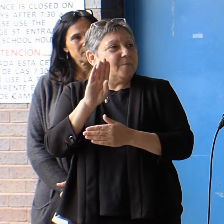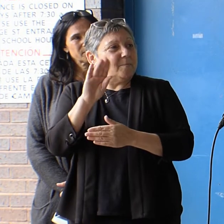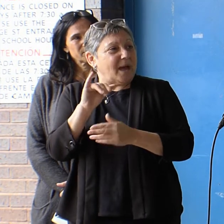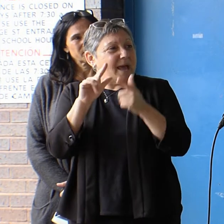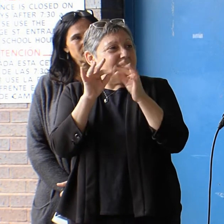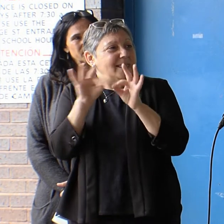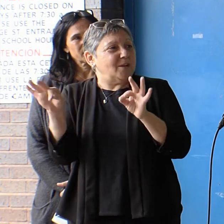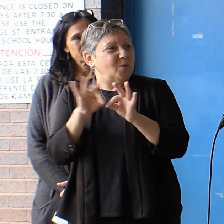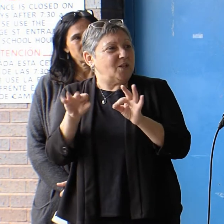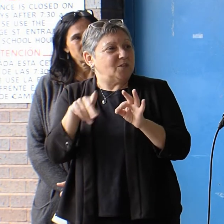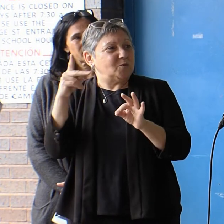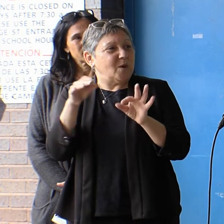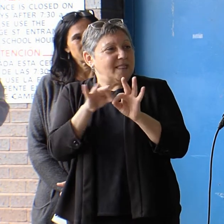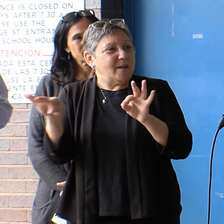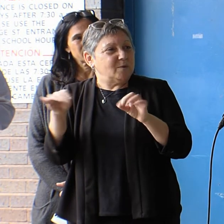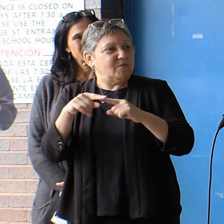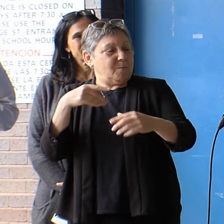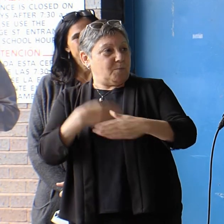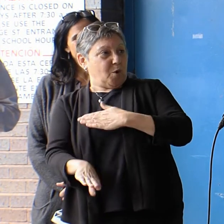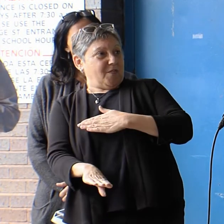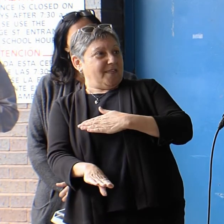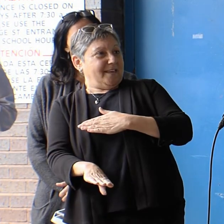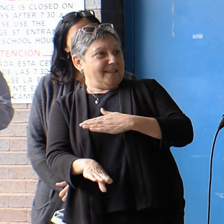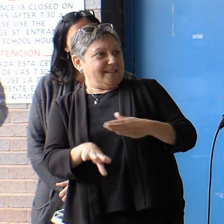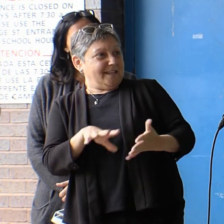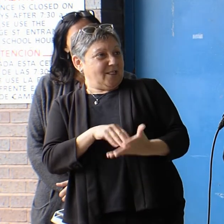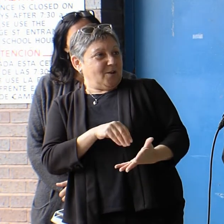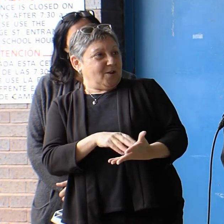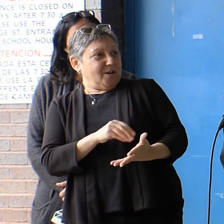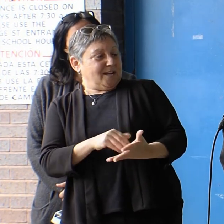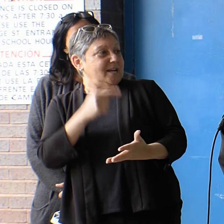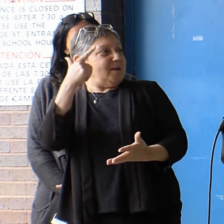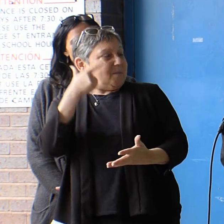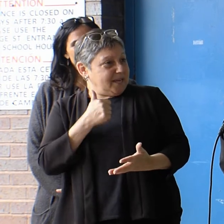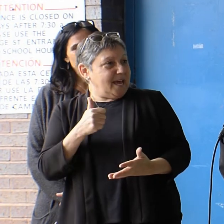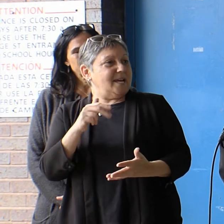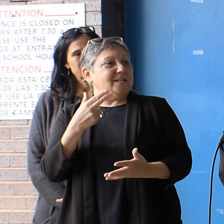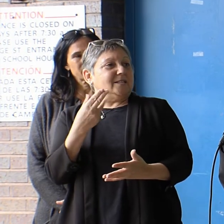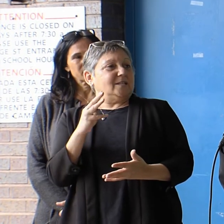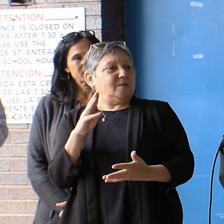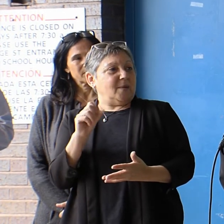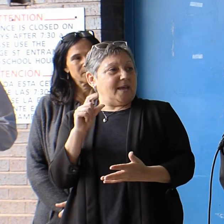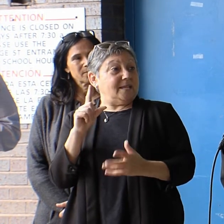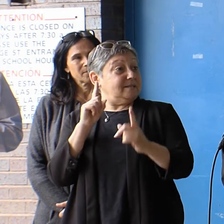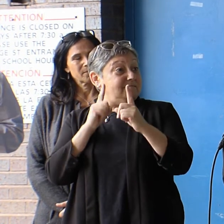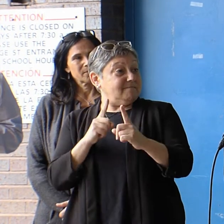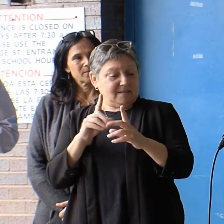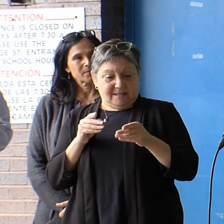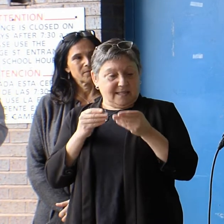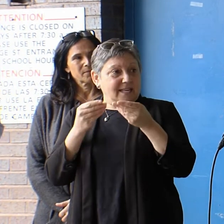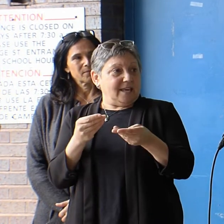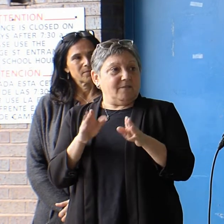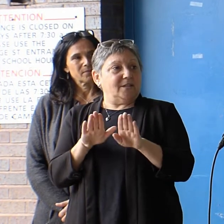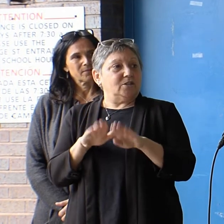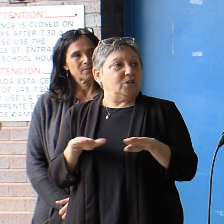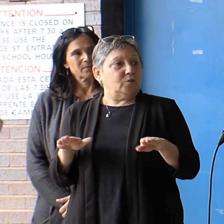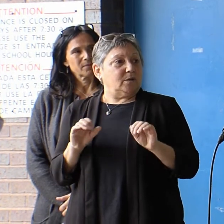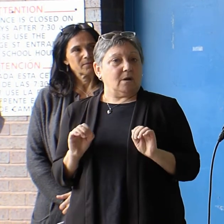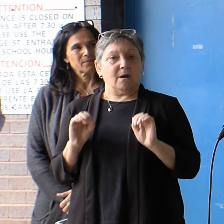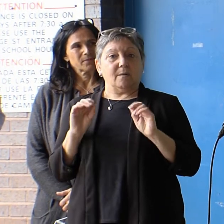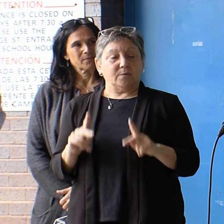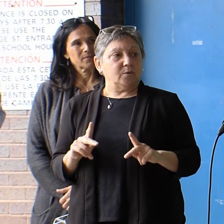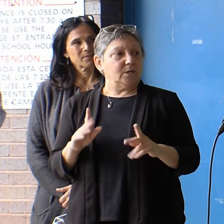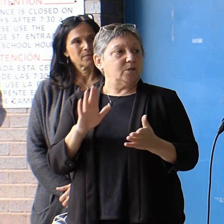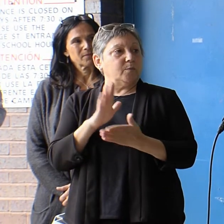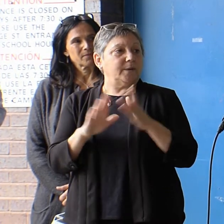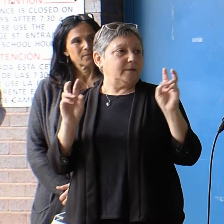language, from the day of birth. Because this school is about giving kids an opportunity to be